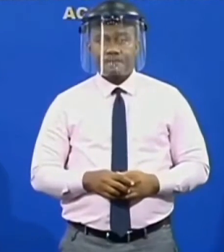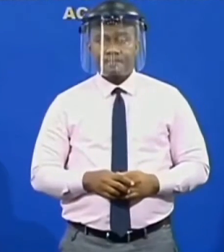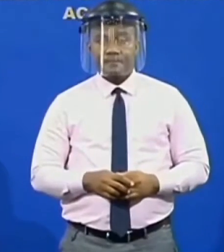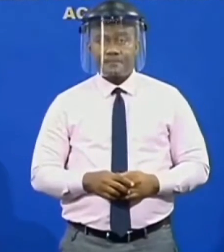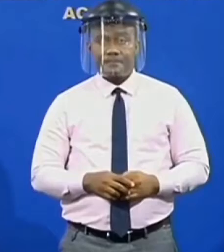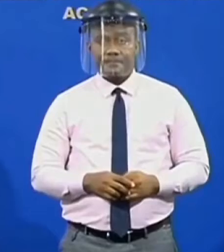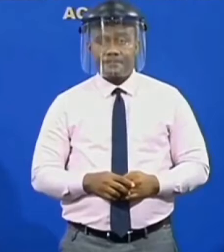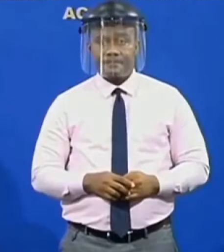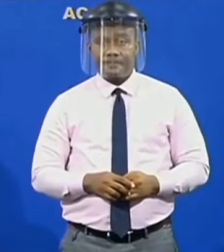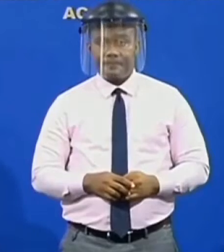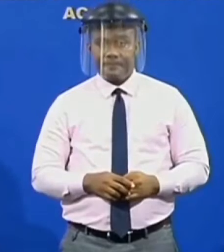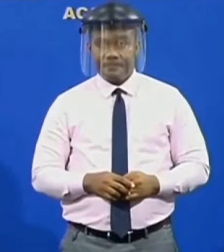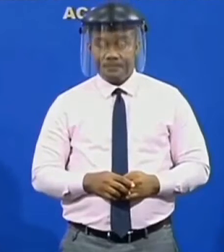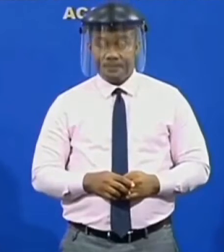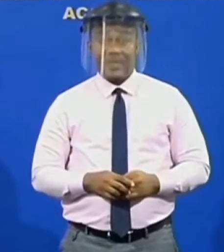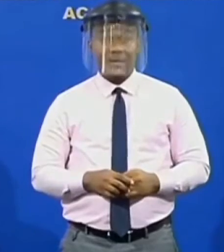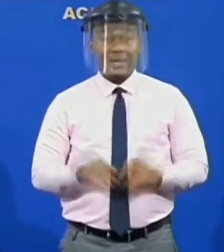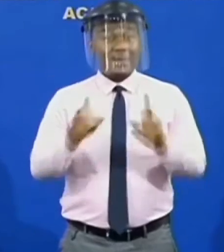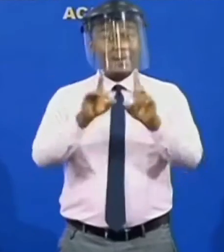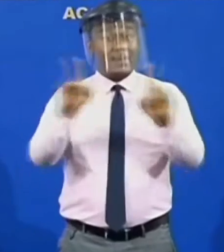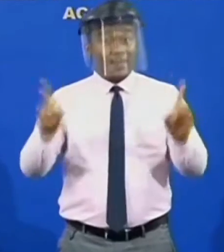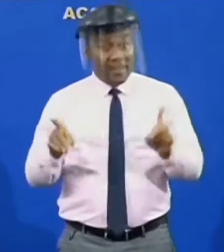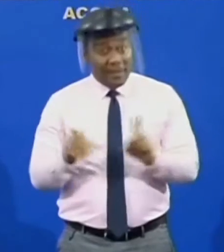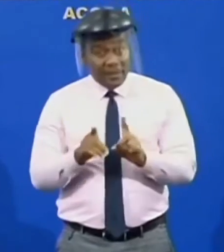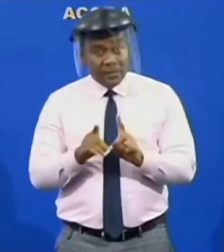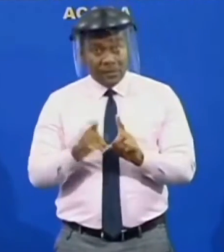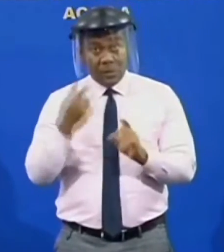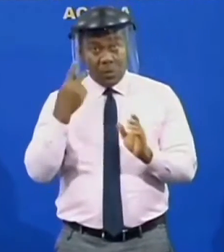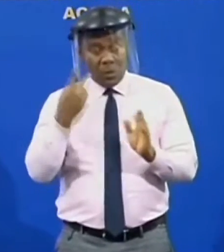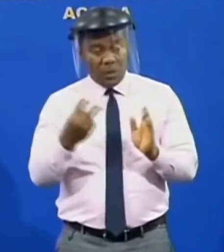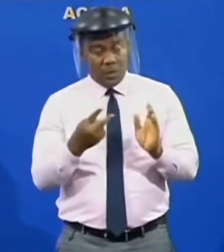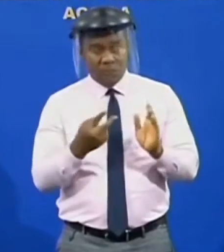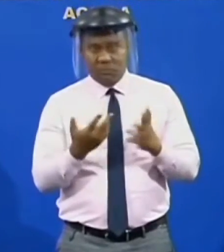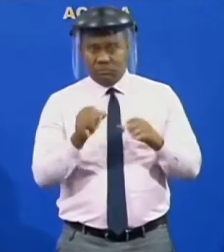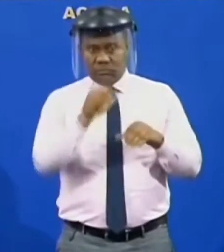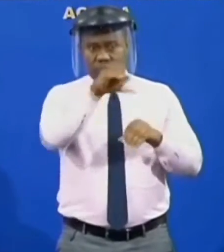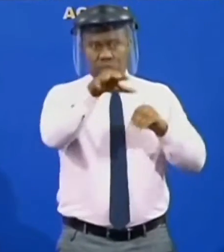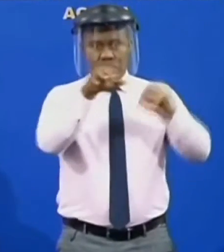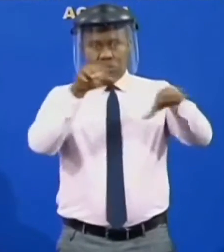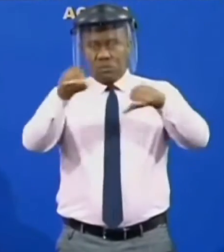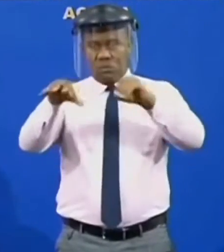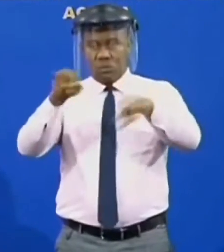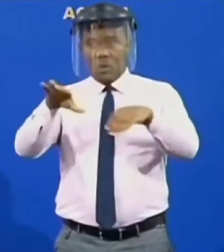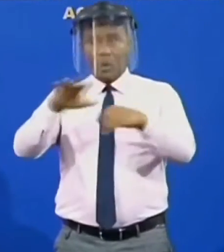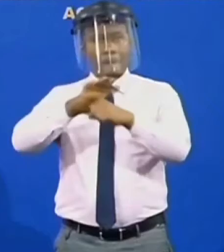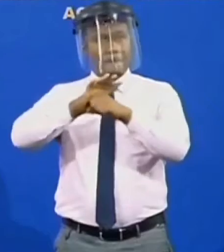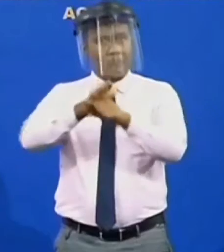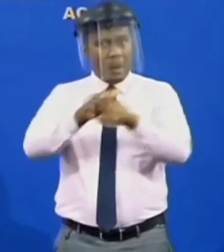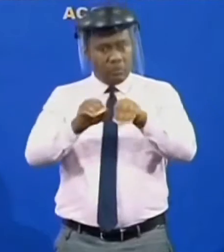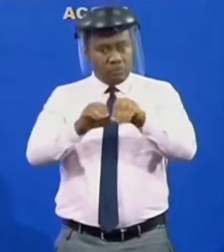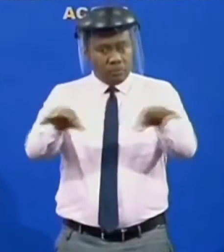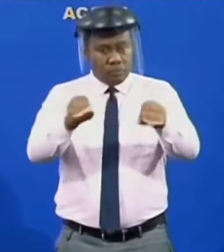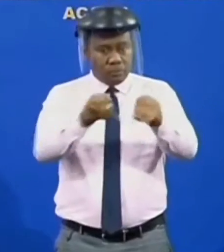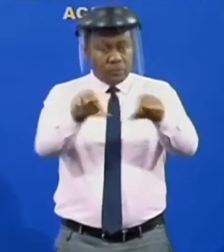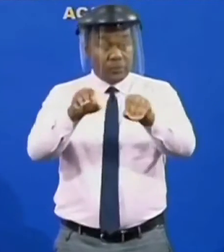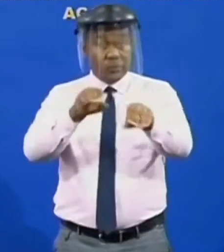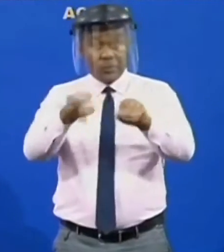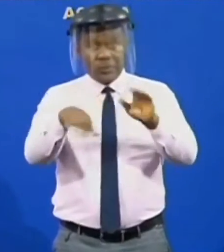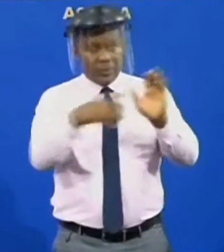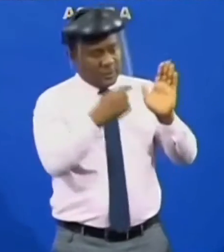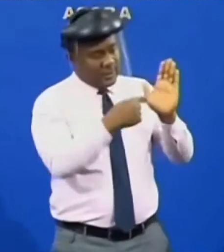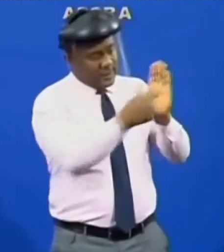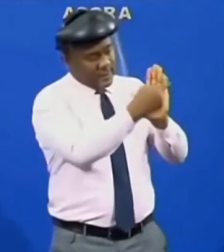These are the districts that have reported cases within